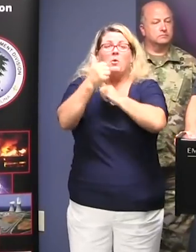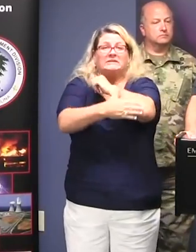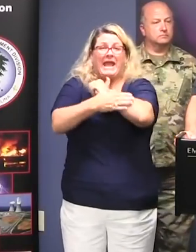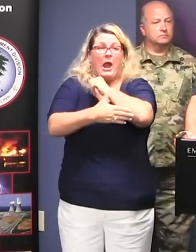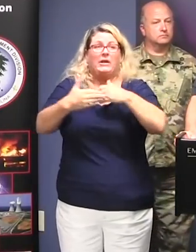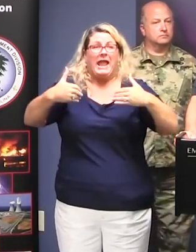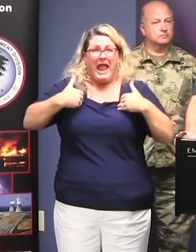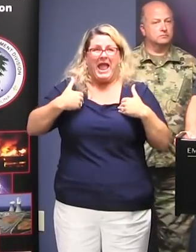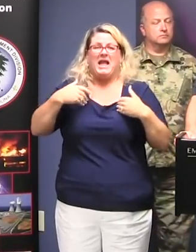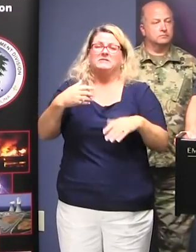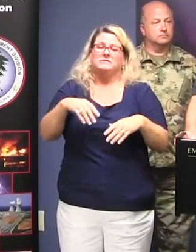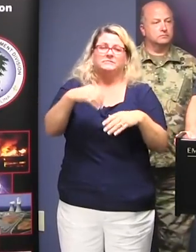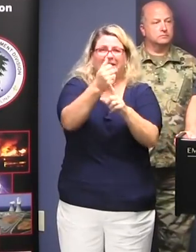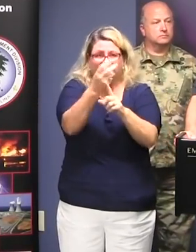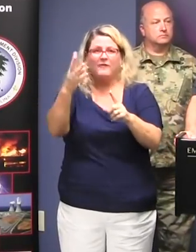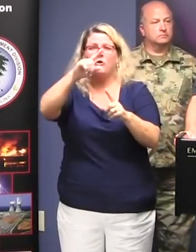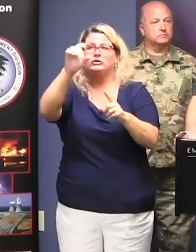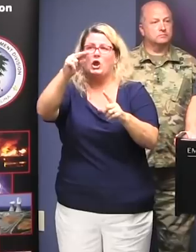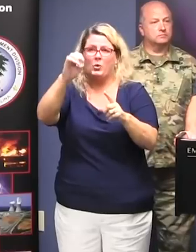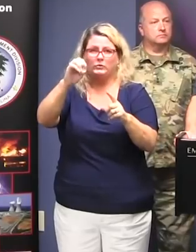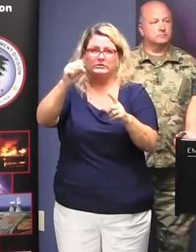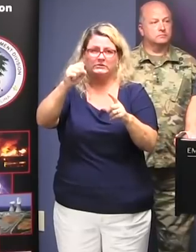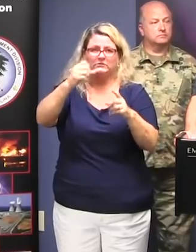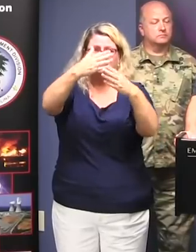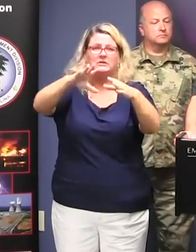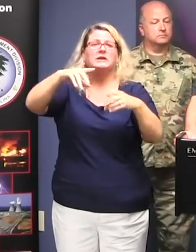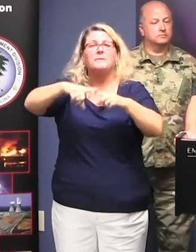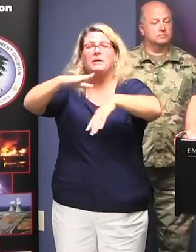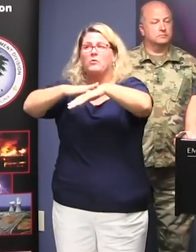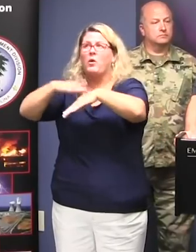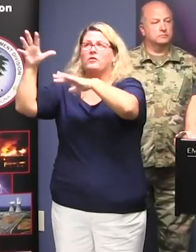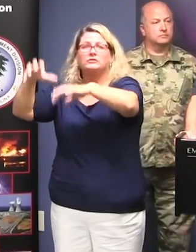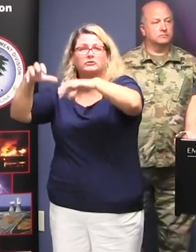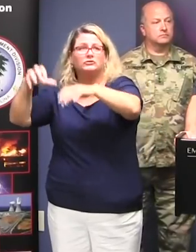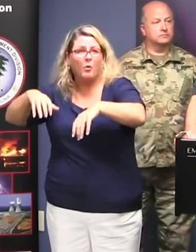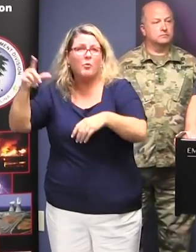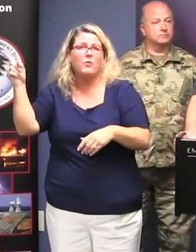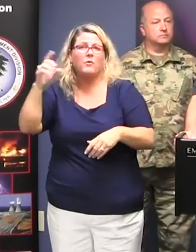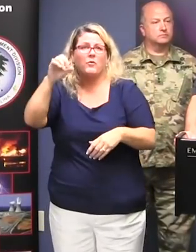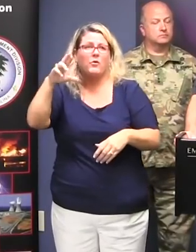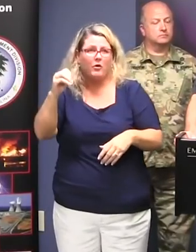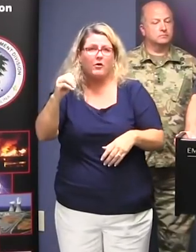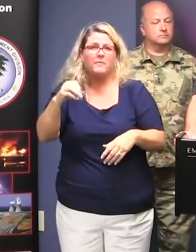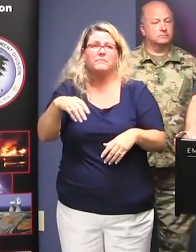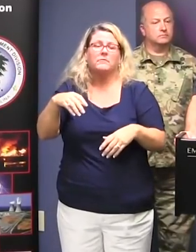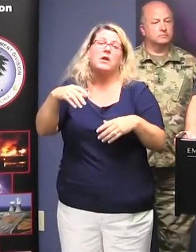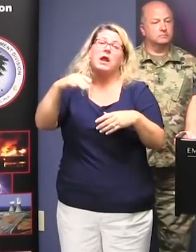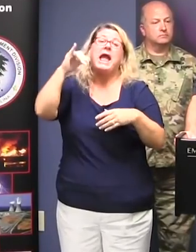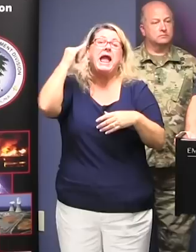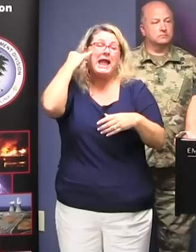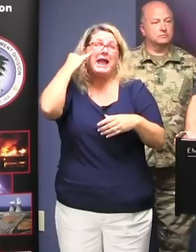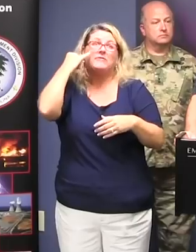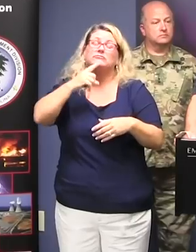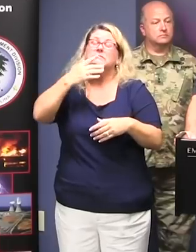have more than one zone that they're divided up in, and depending on the category of the storm, and it'll go further inland, obviously, if it's